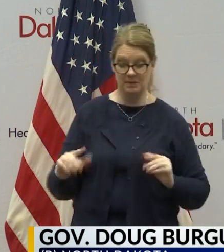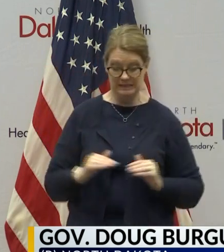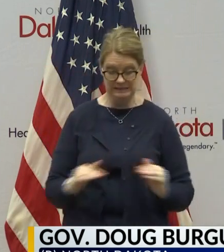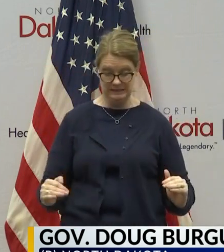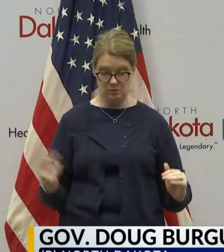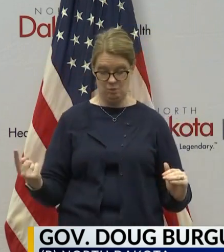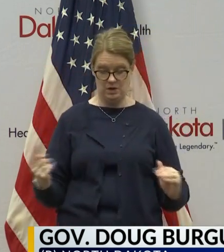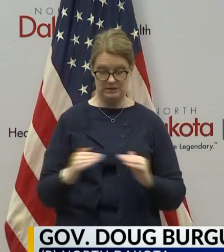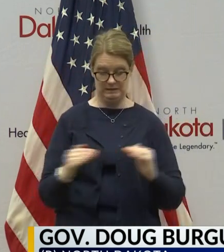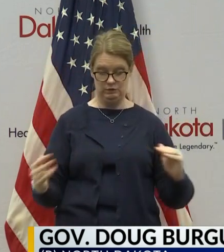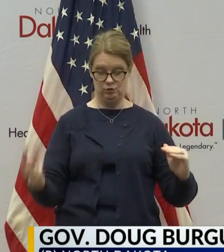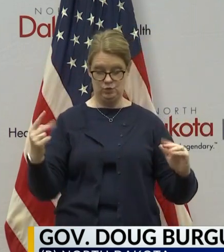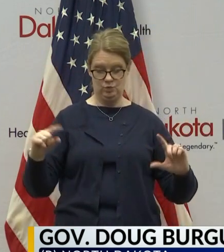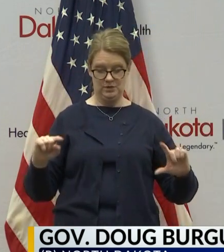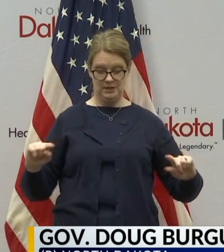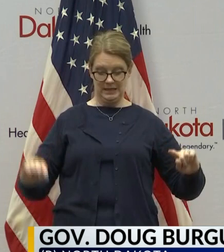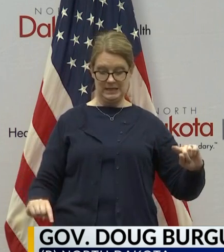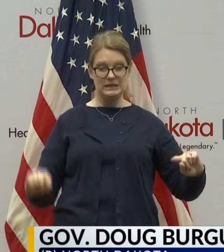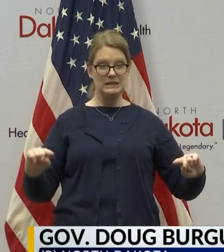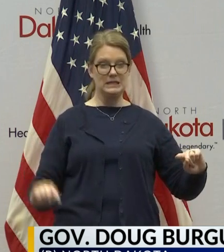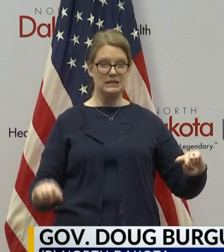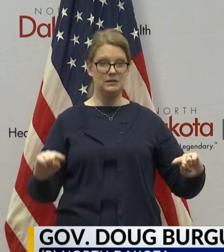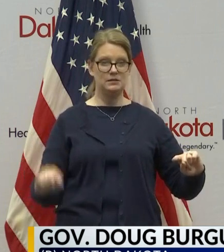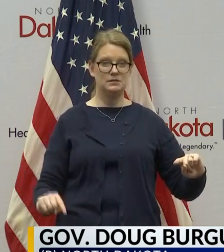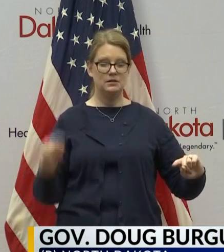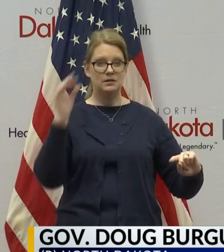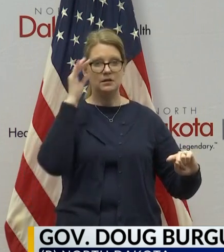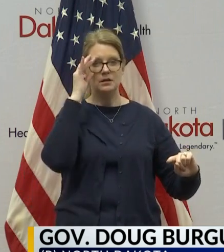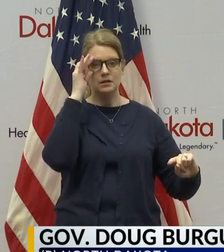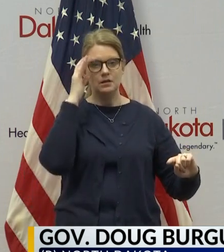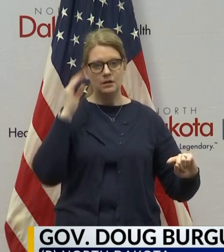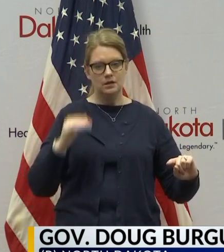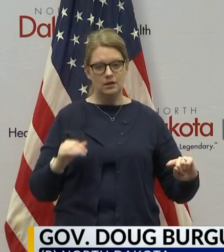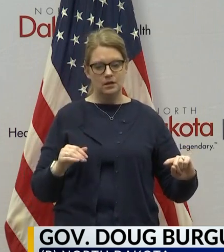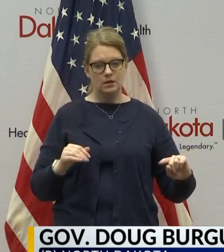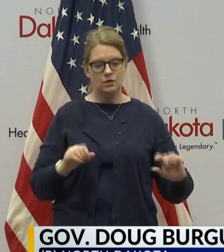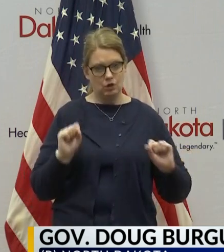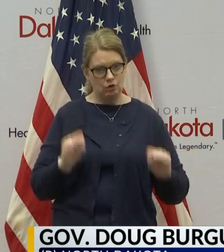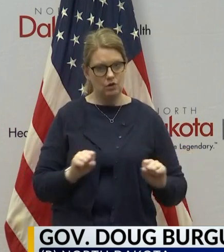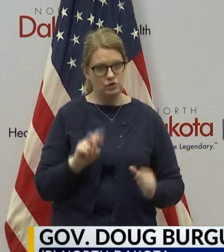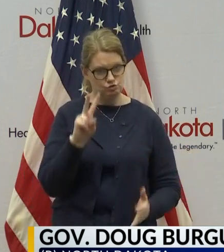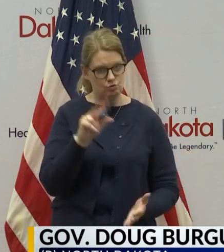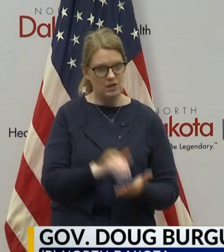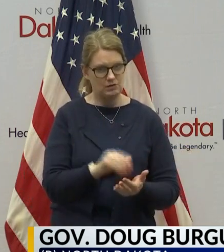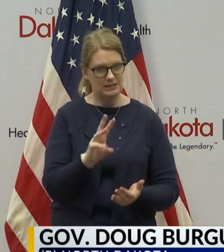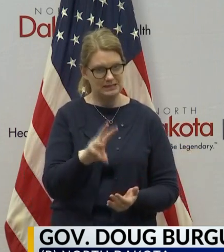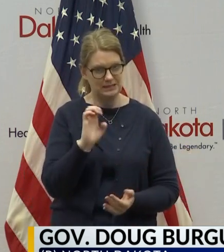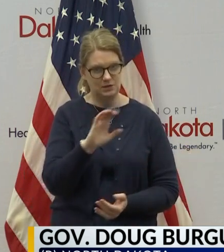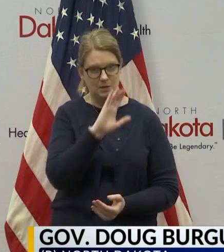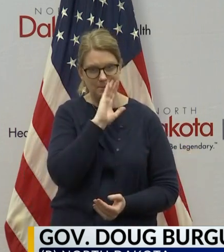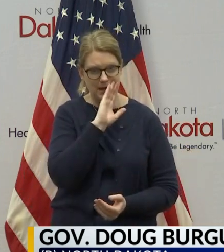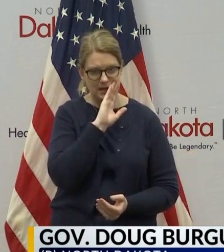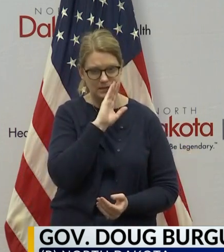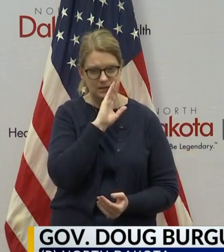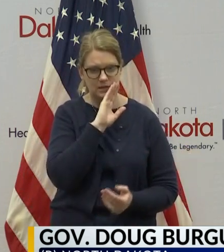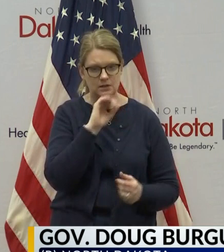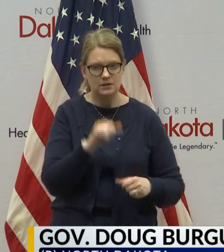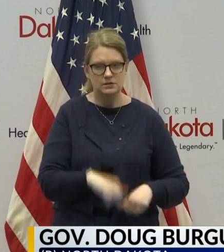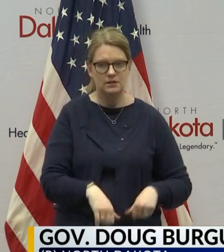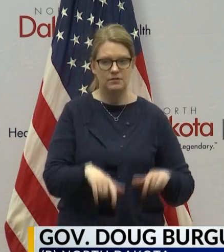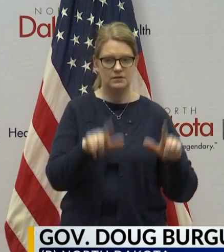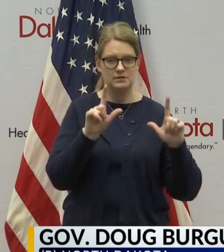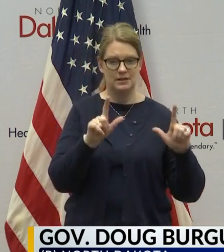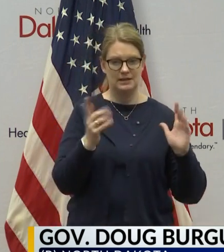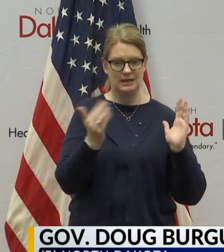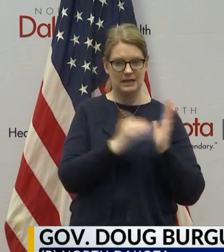there's a strong understanding that we could get to 2,600. So if I can pull that slide back up